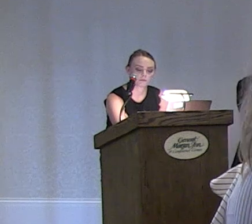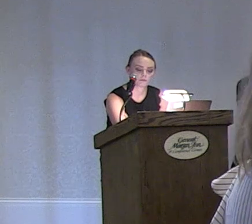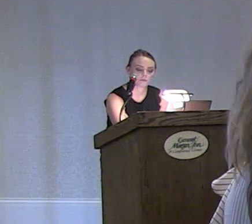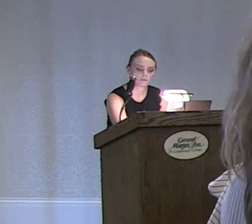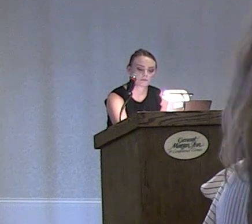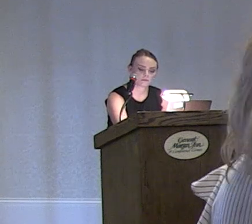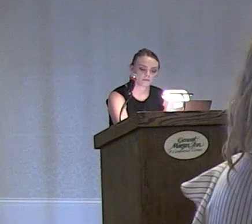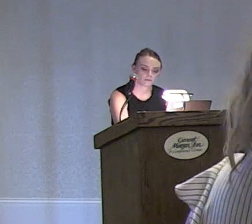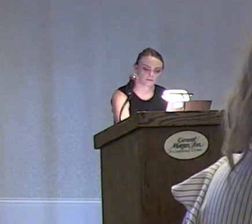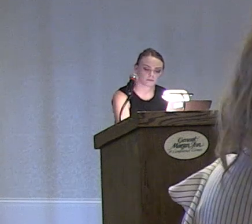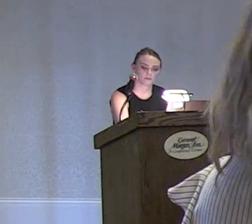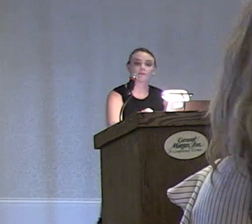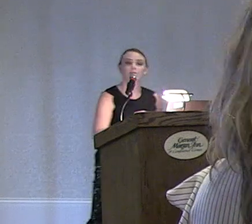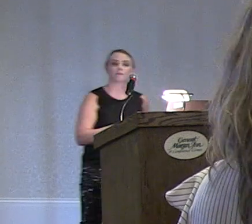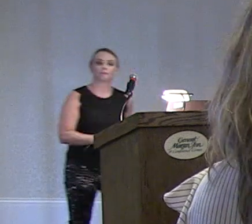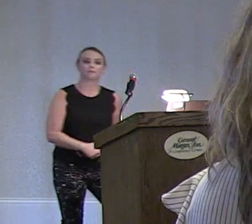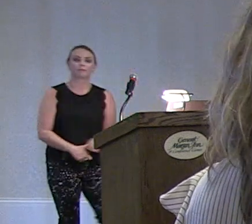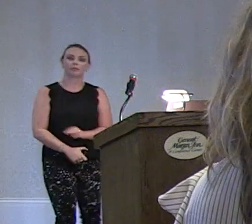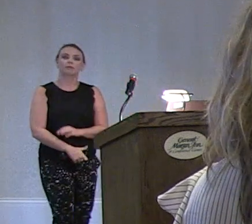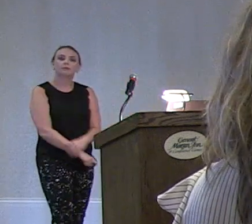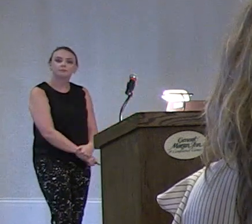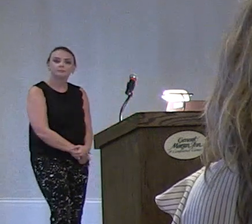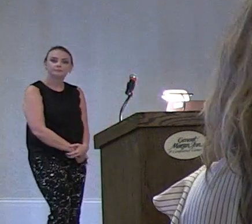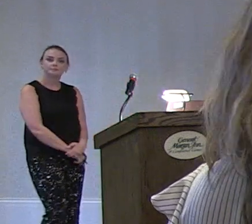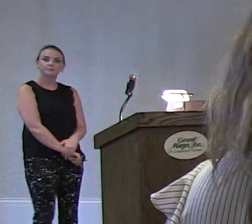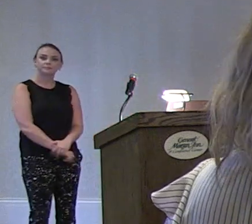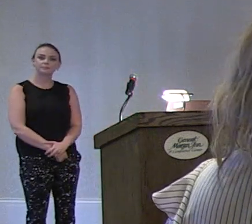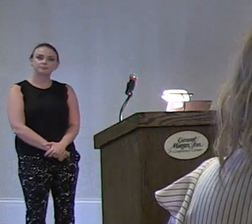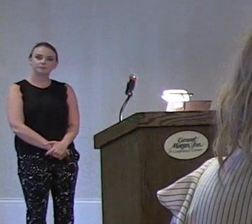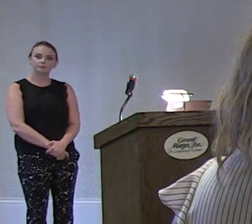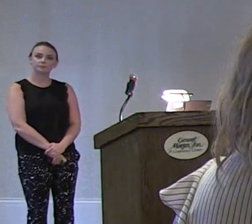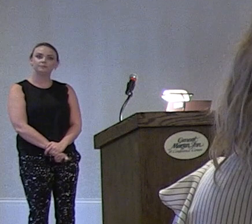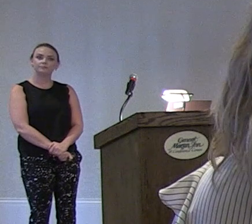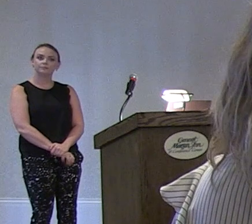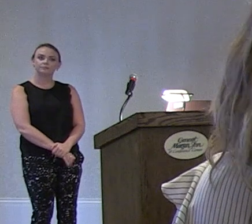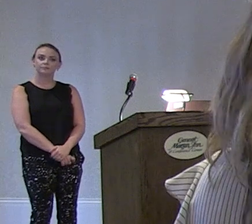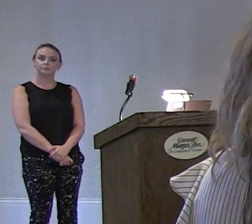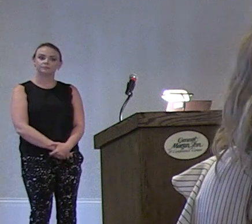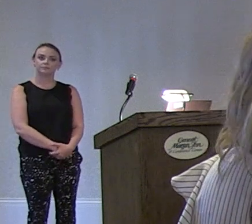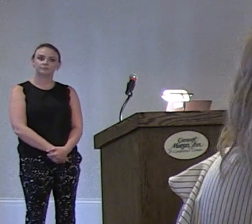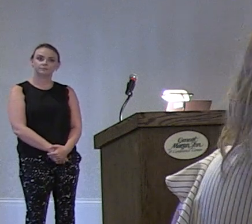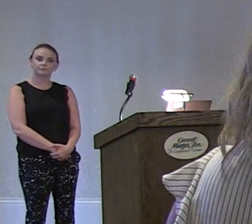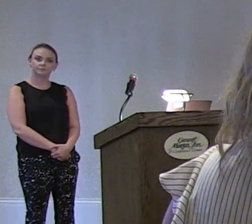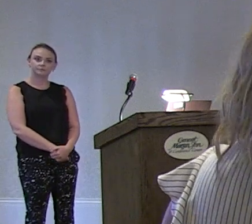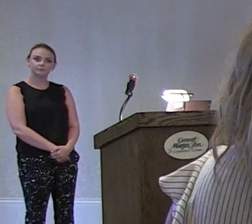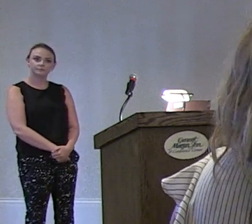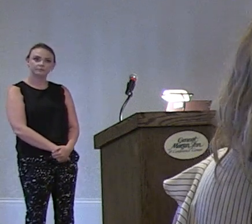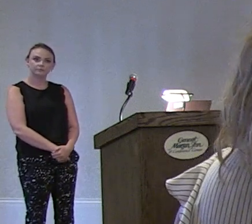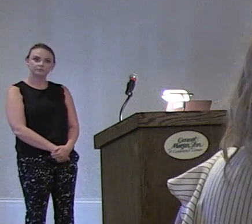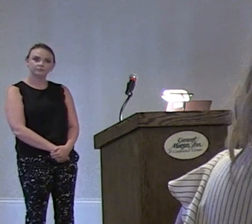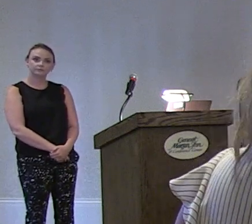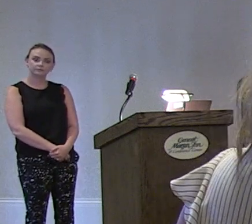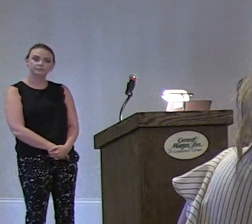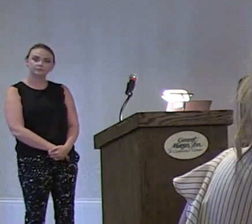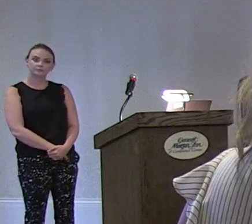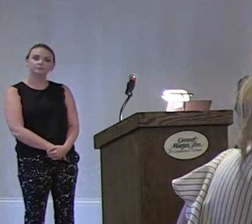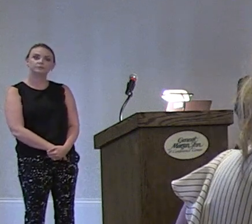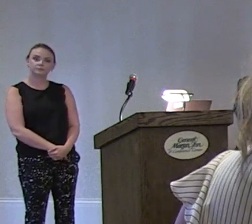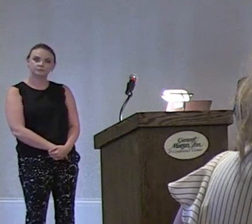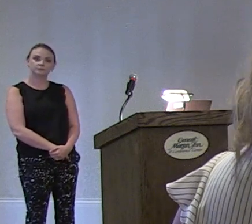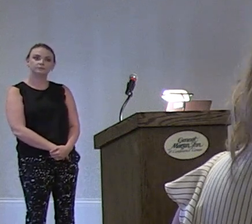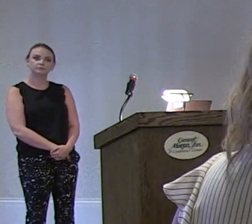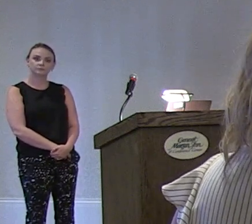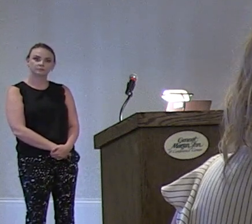learn and receive the instruction that our teachers have worked so hard to prepare for them chronically absent the way it's currently